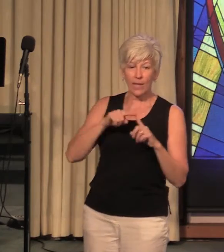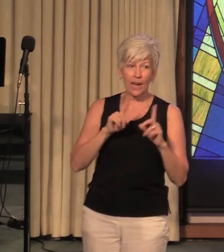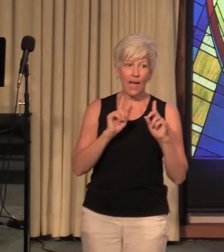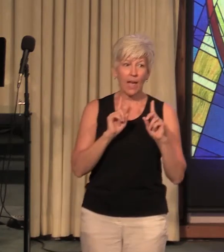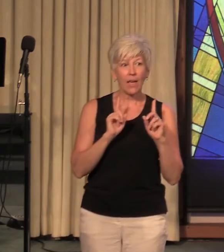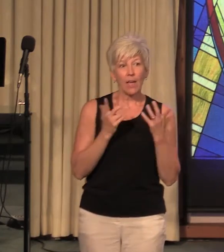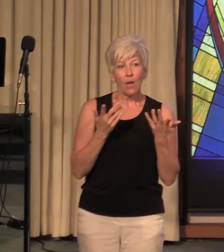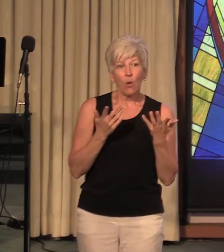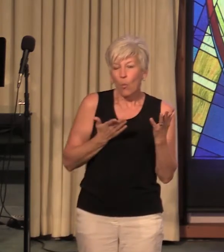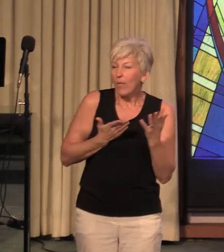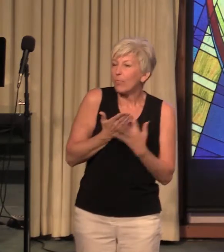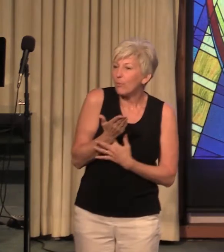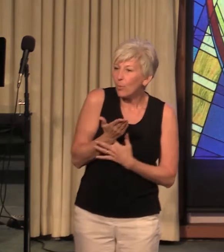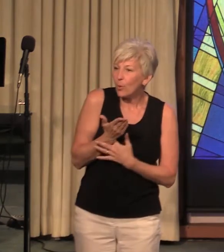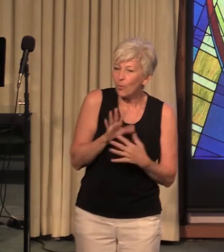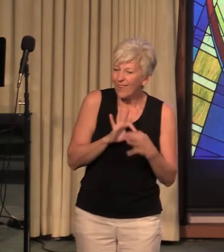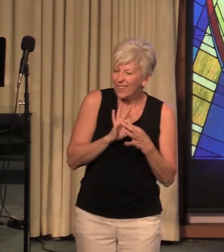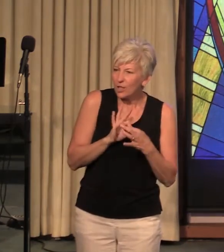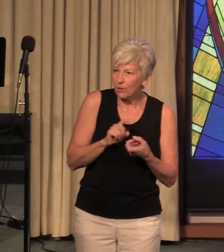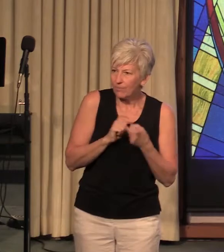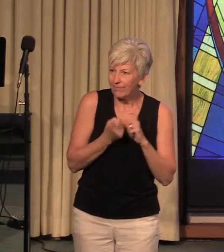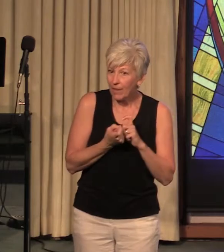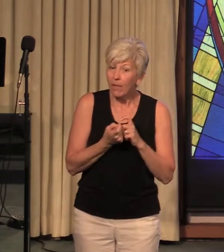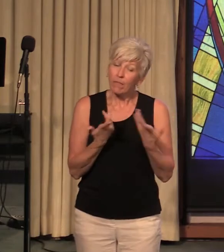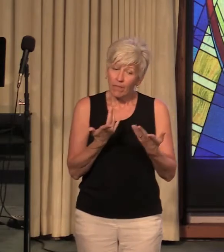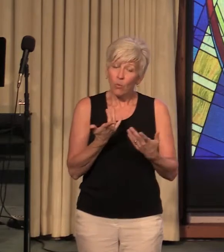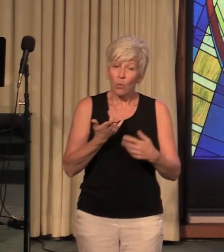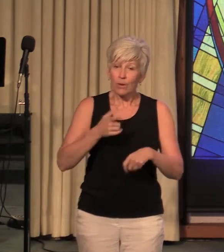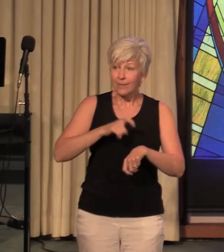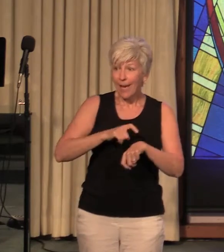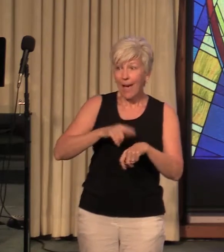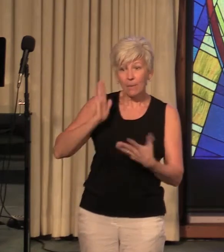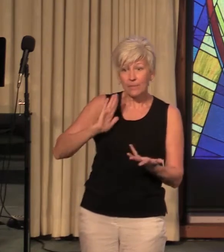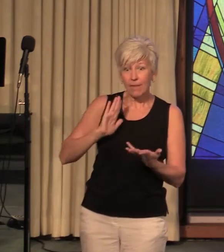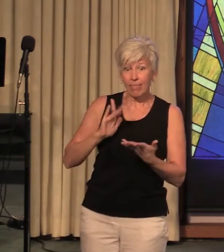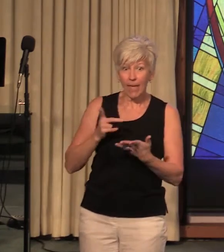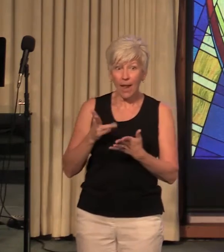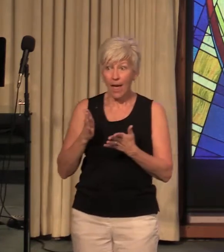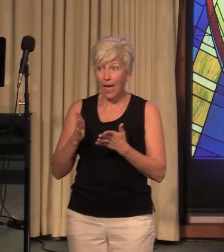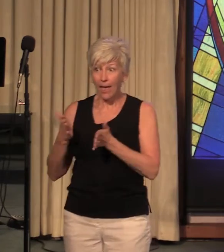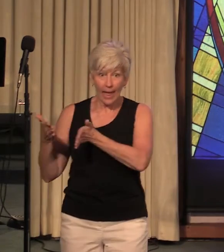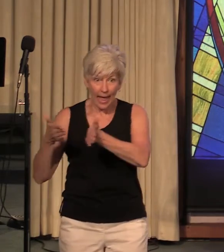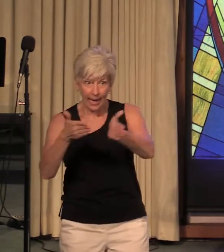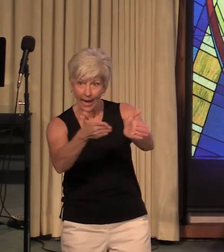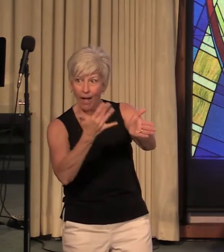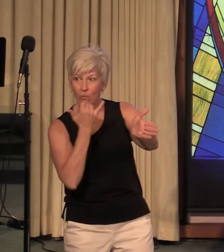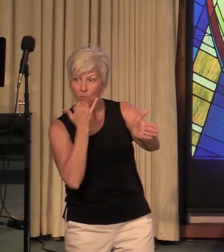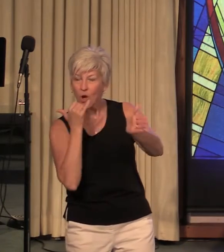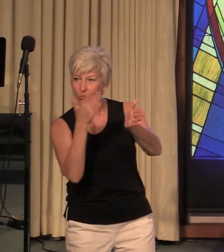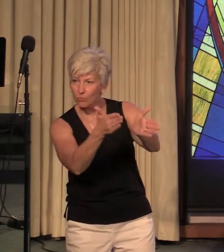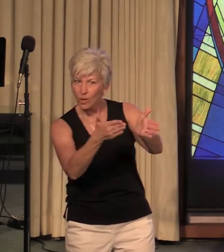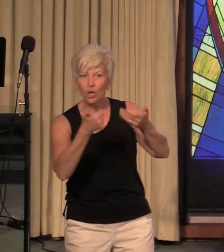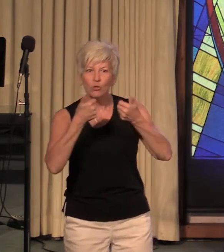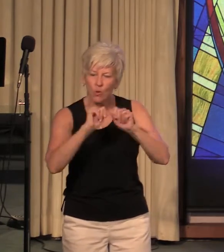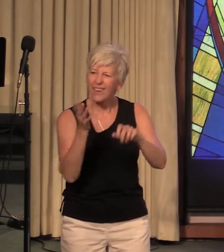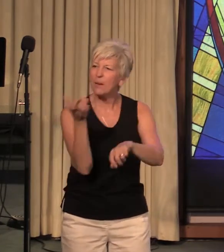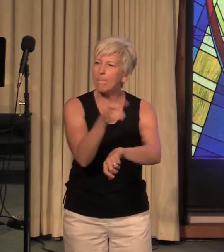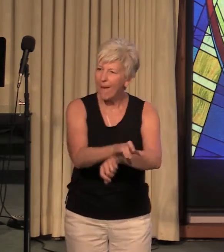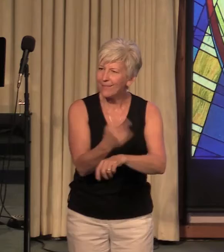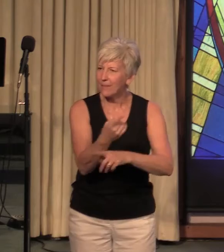transition that there were times when I headed out in the wrong direction trying to make something happen